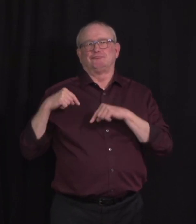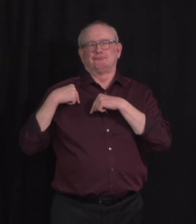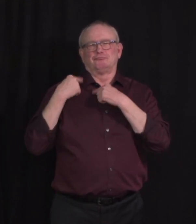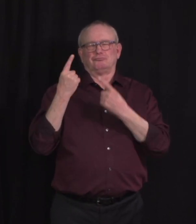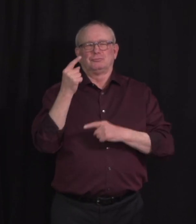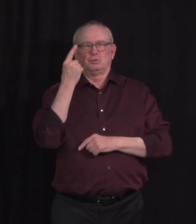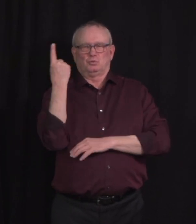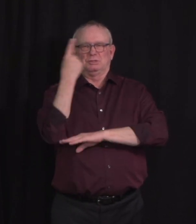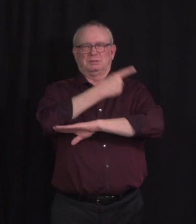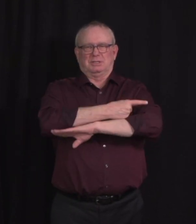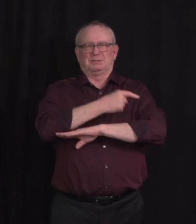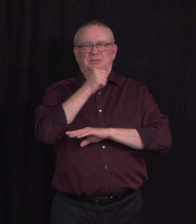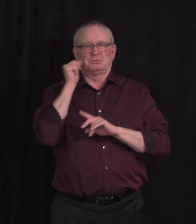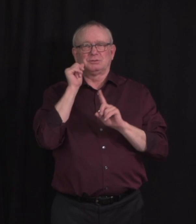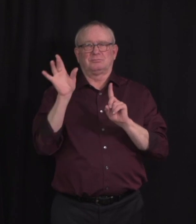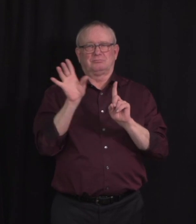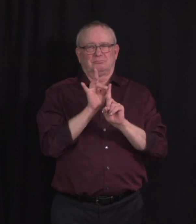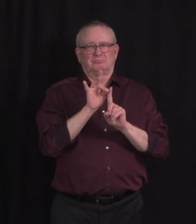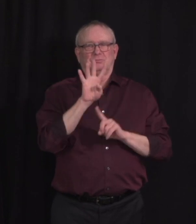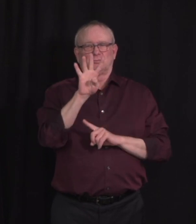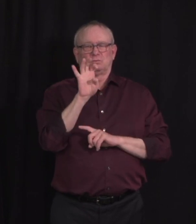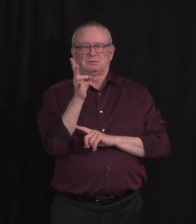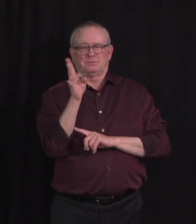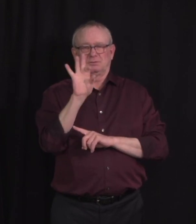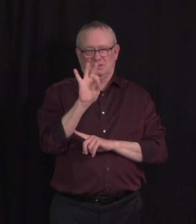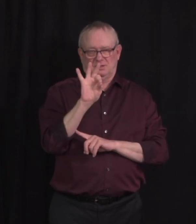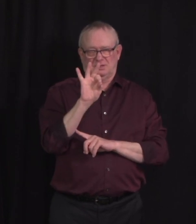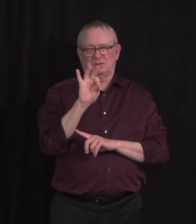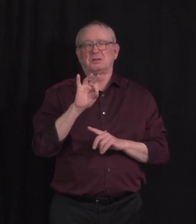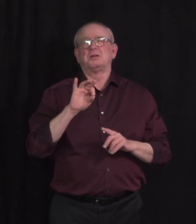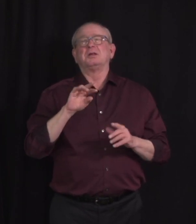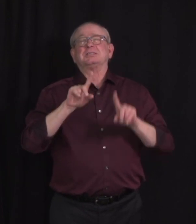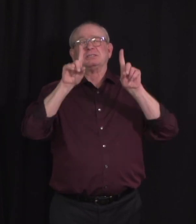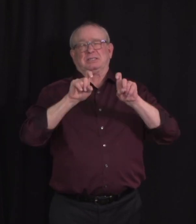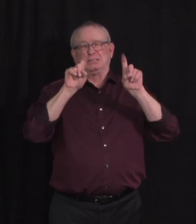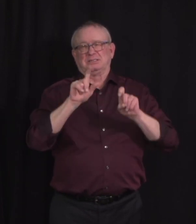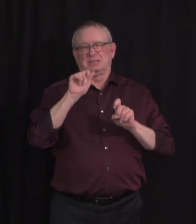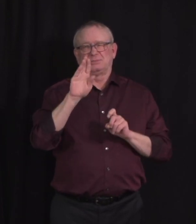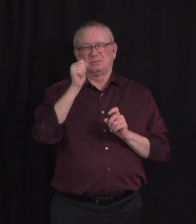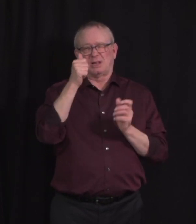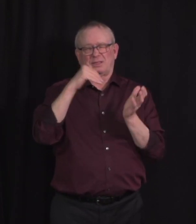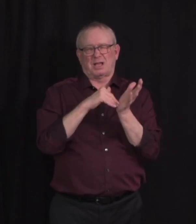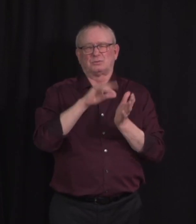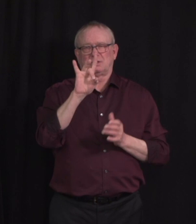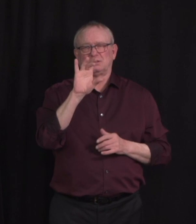identified 479 new cases of COVID-19 and completed about 10,800 tests.